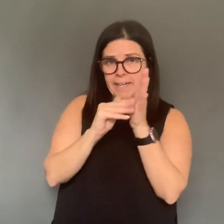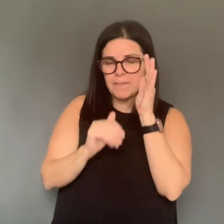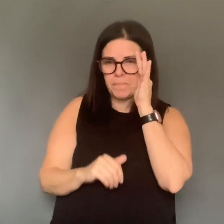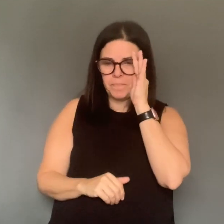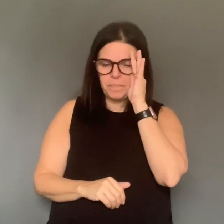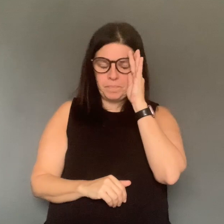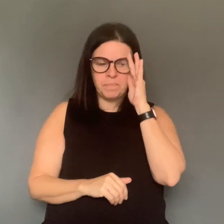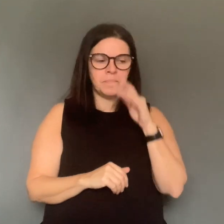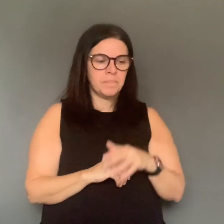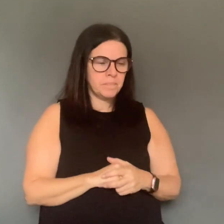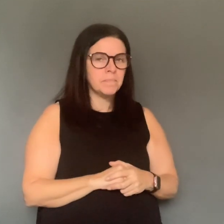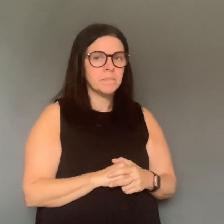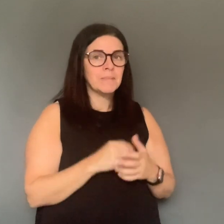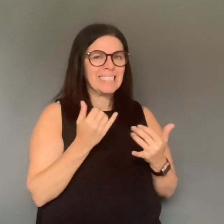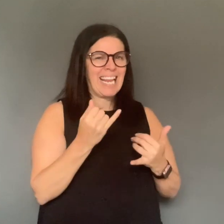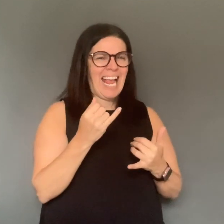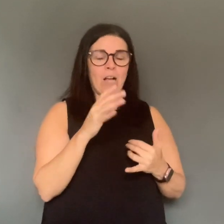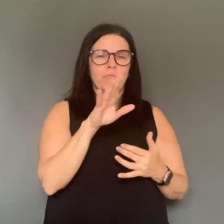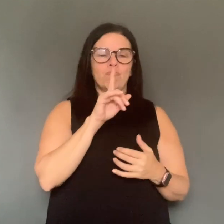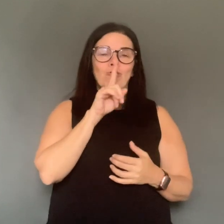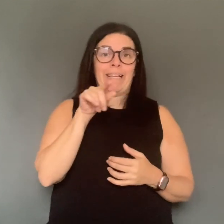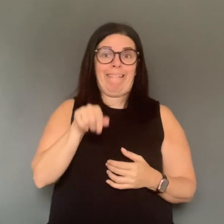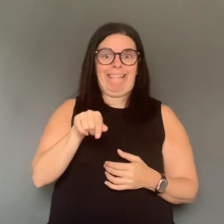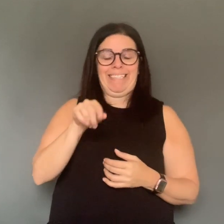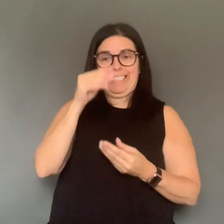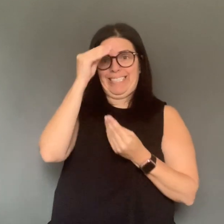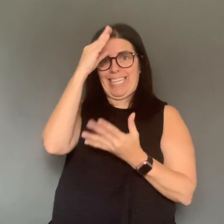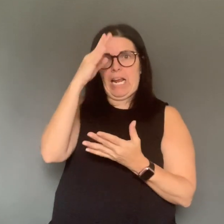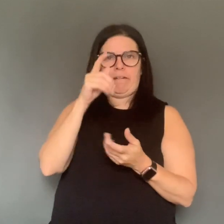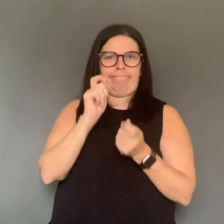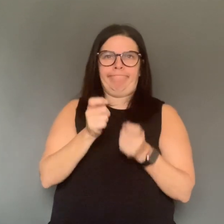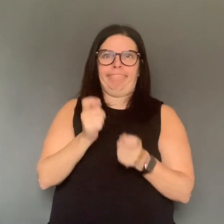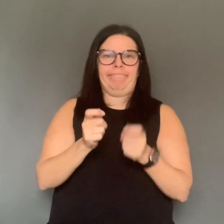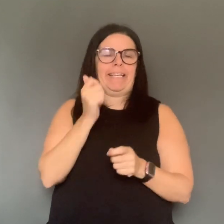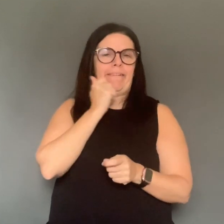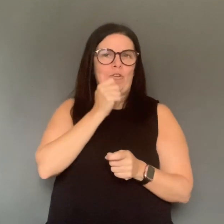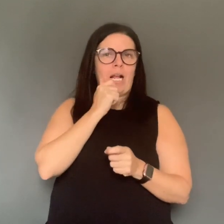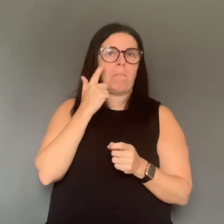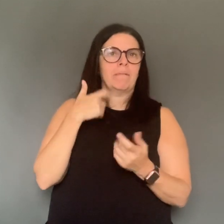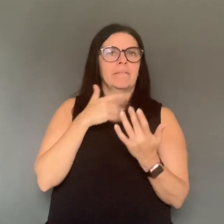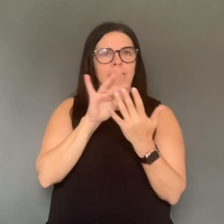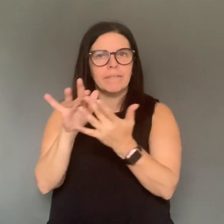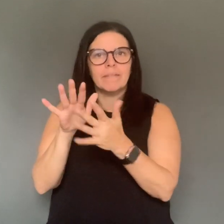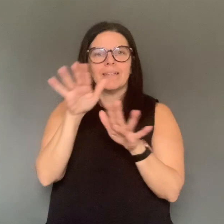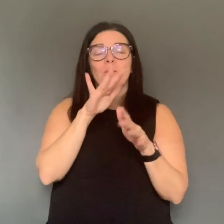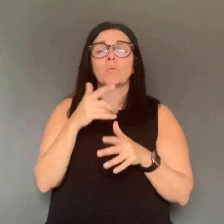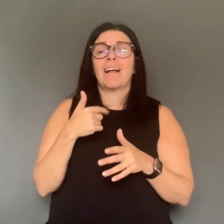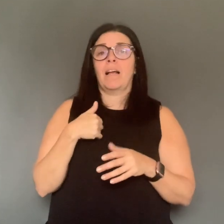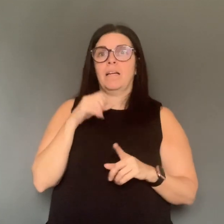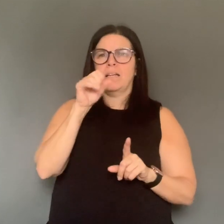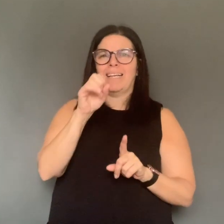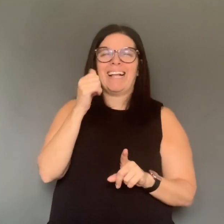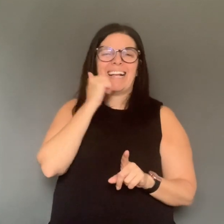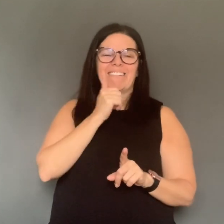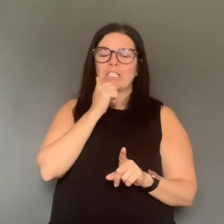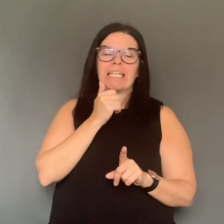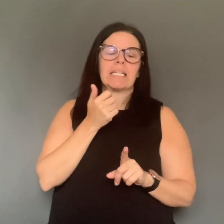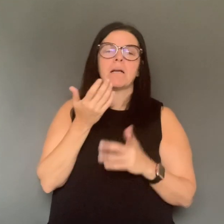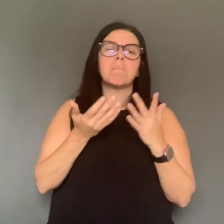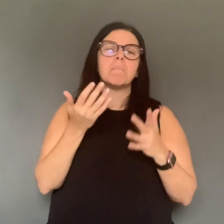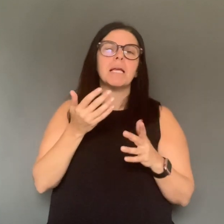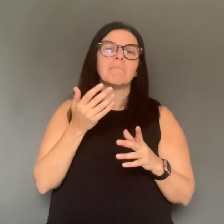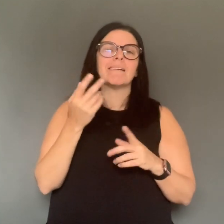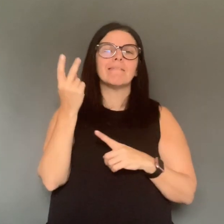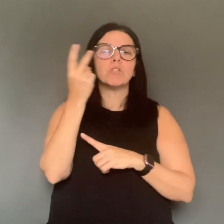of 44 cases, we did further analysis on the 65 cases that we reported yesterday as confirmed. The